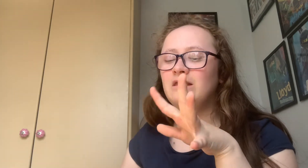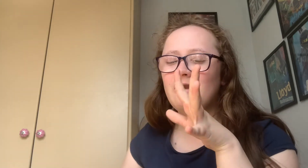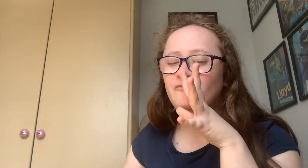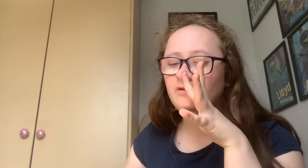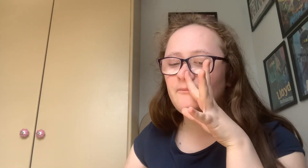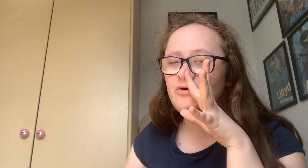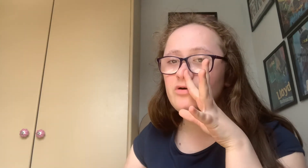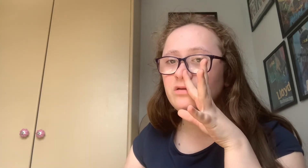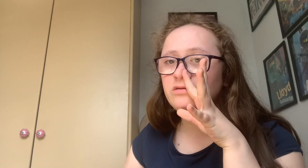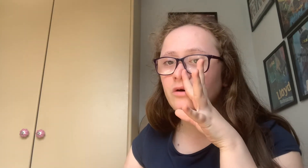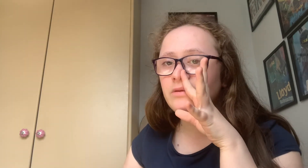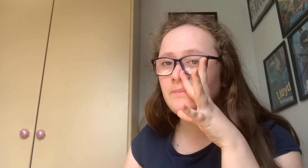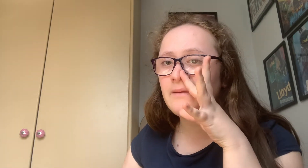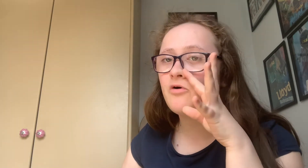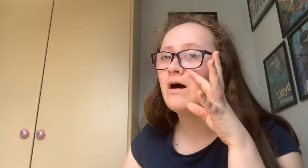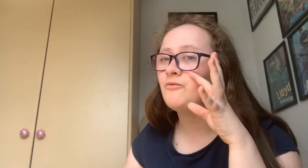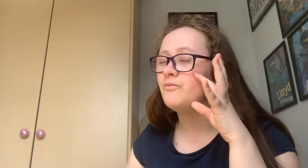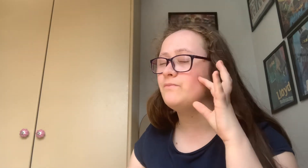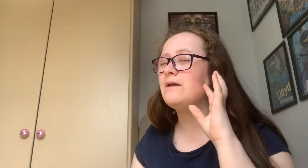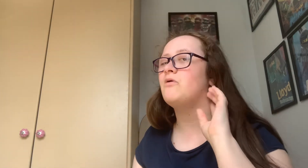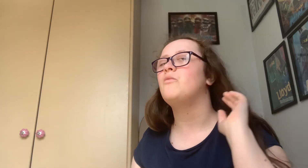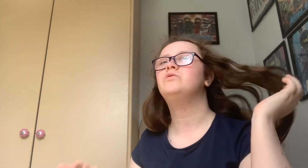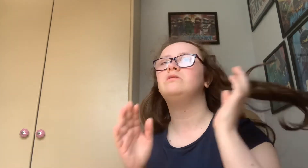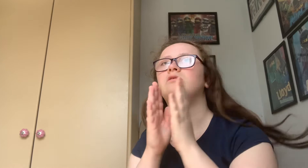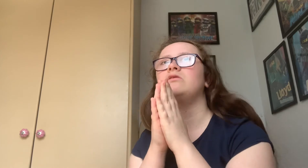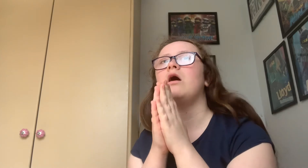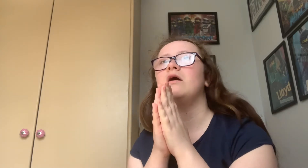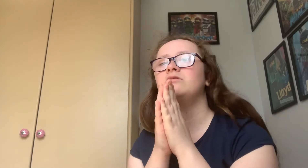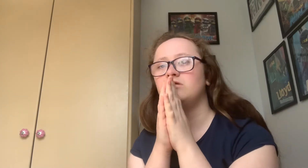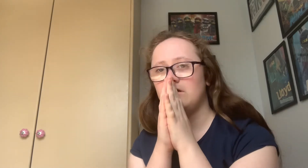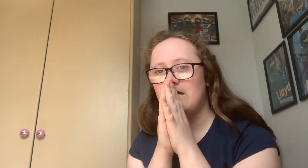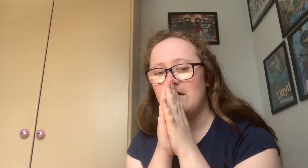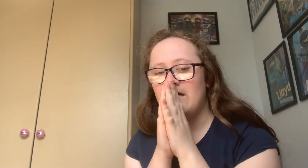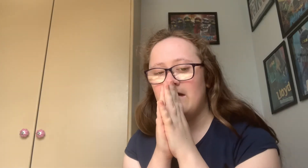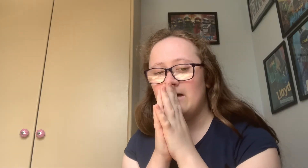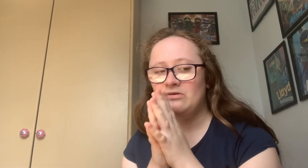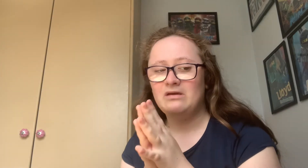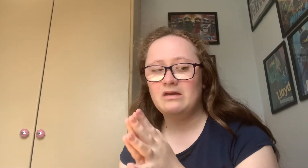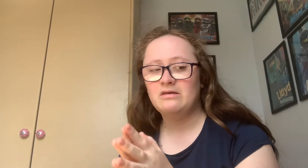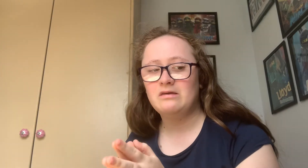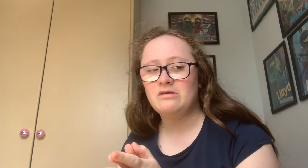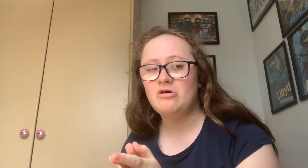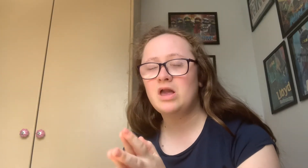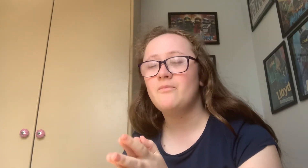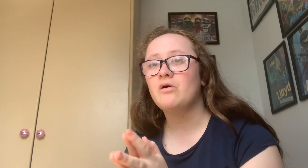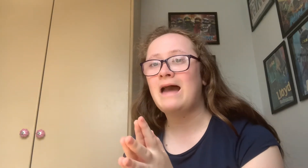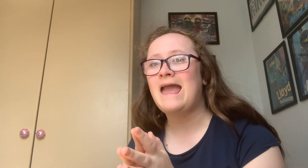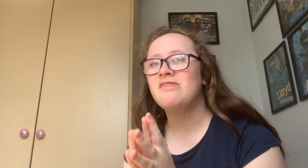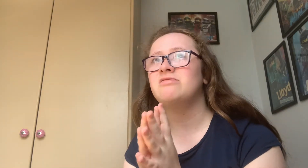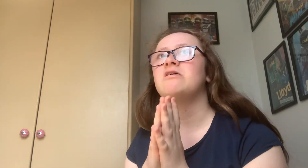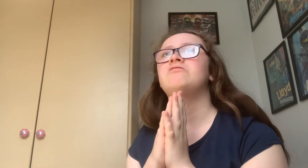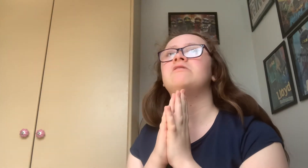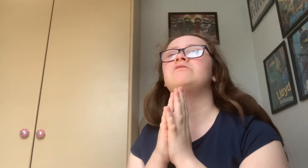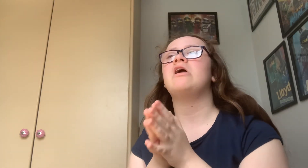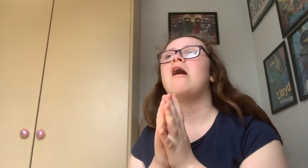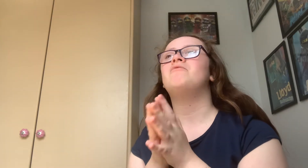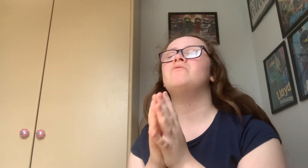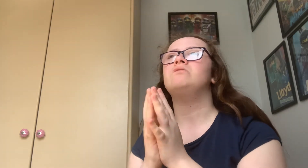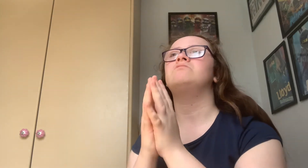if the person so the people are people I want to discuss Talk a book a assistant the other reason